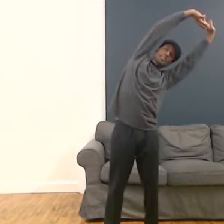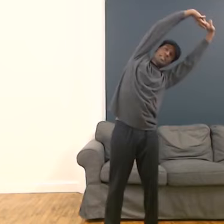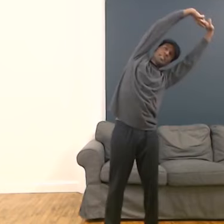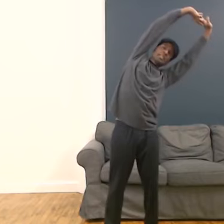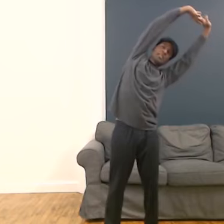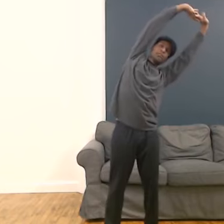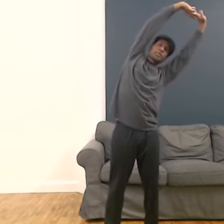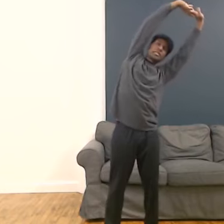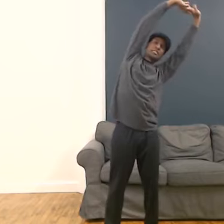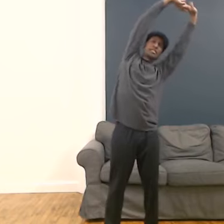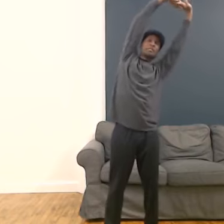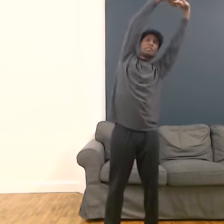Inhale. Back to center.